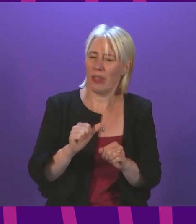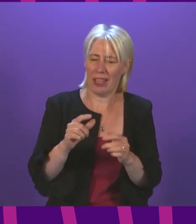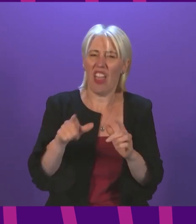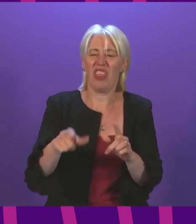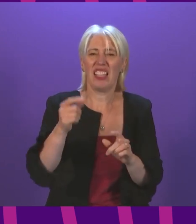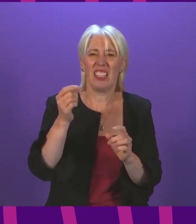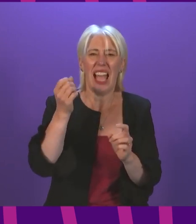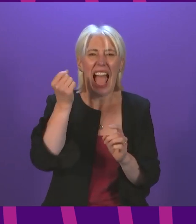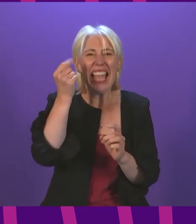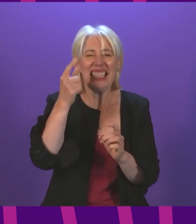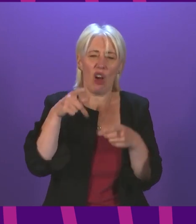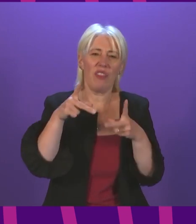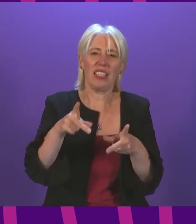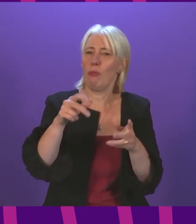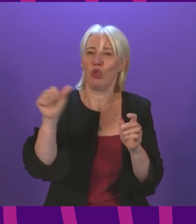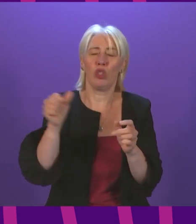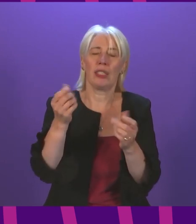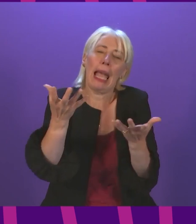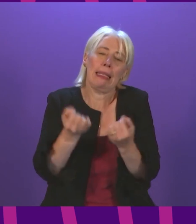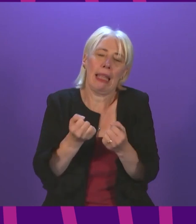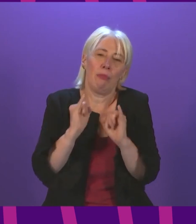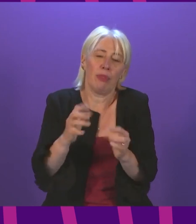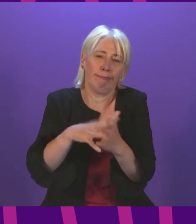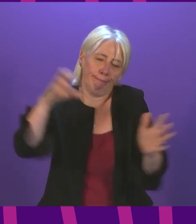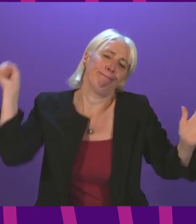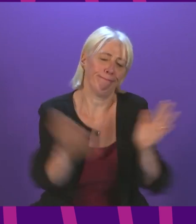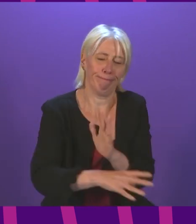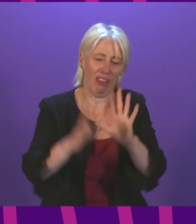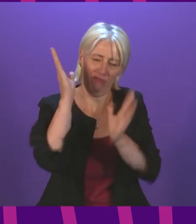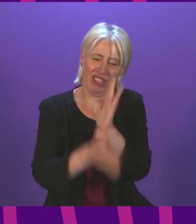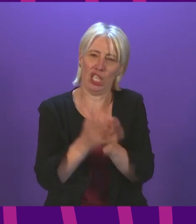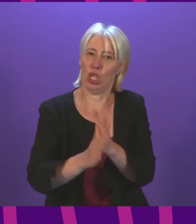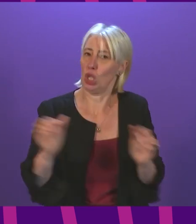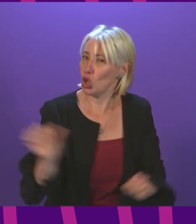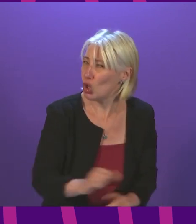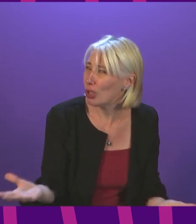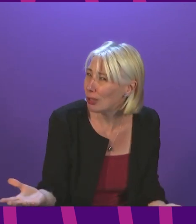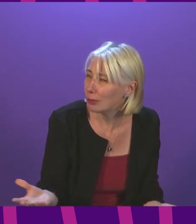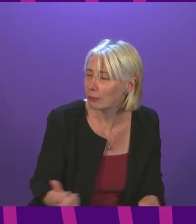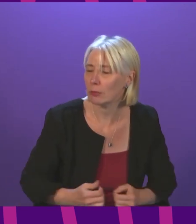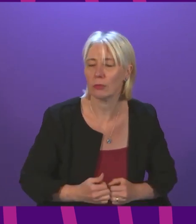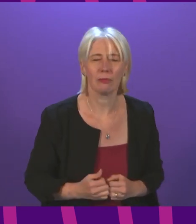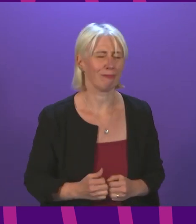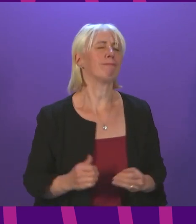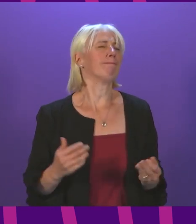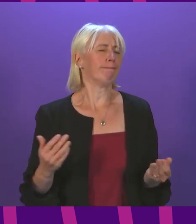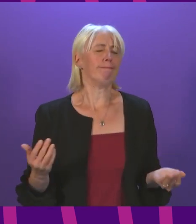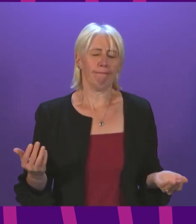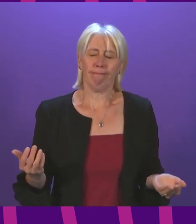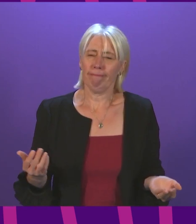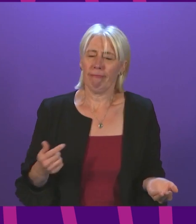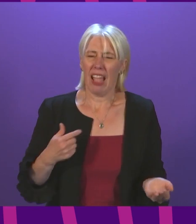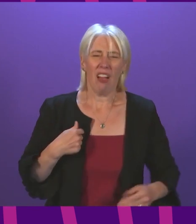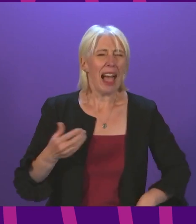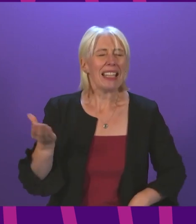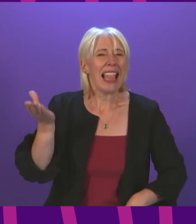and scrapped it altogether? First Minister. It strikes me that had I listened over